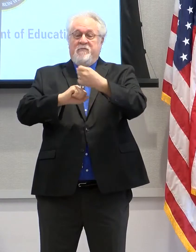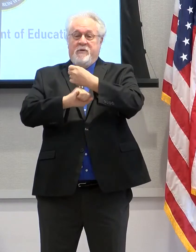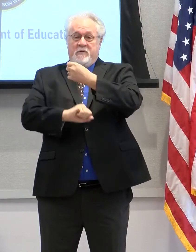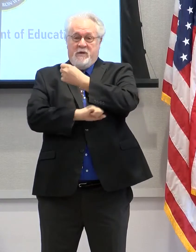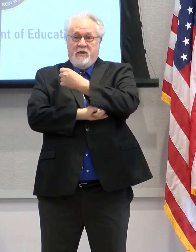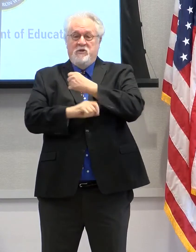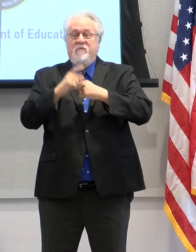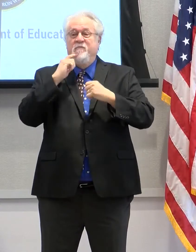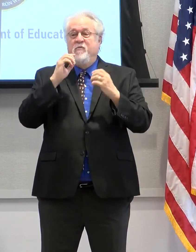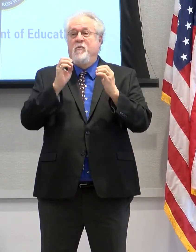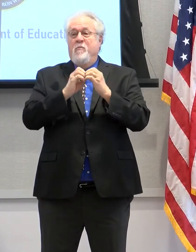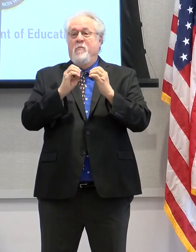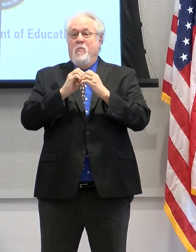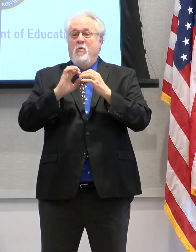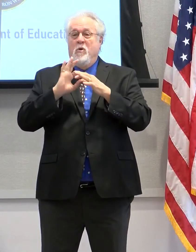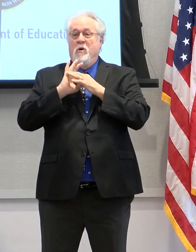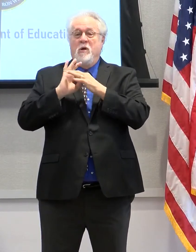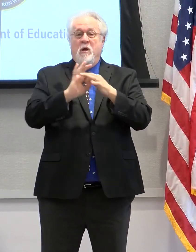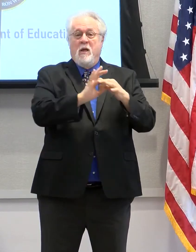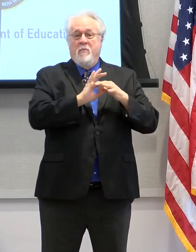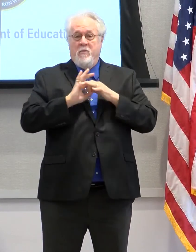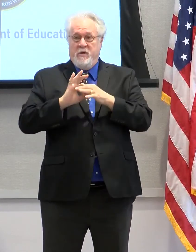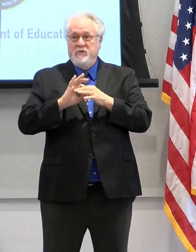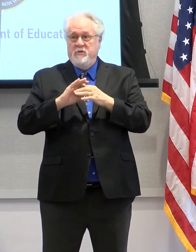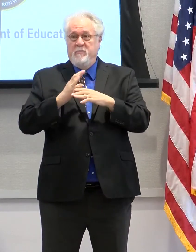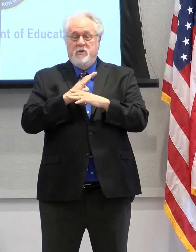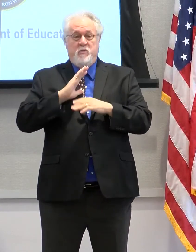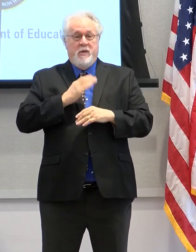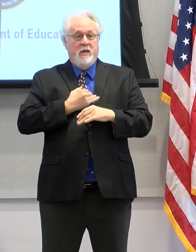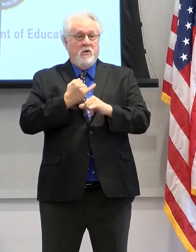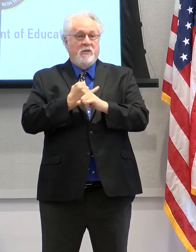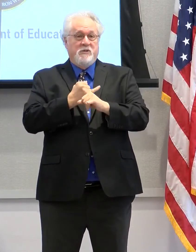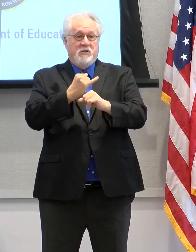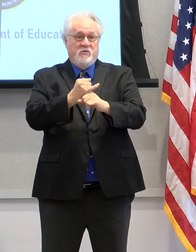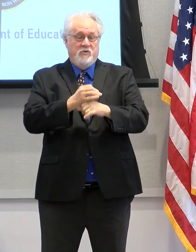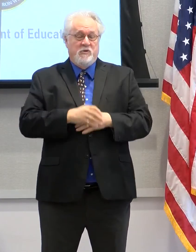greater collaboration amongst our institutions.